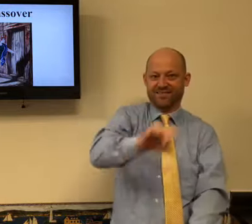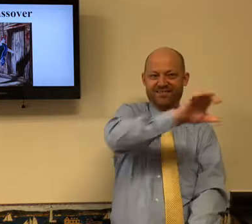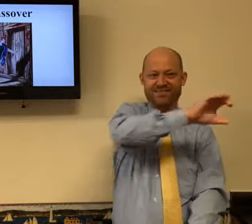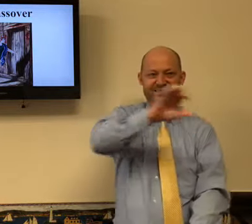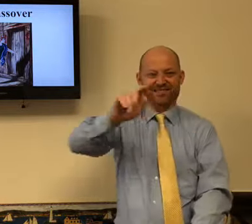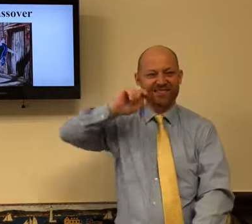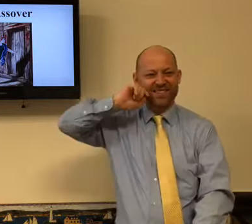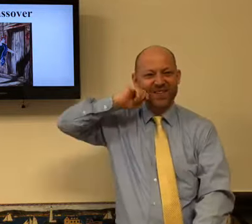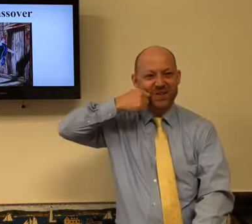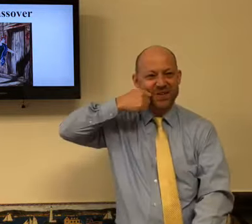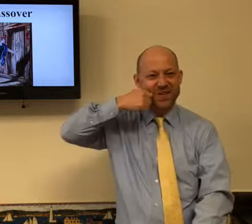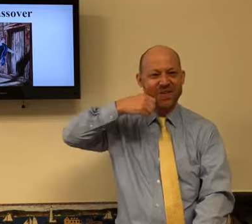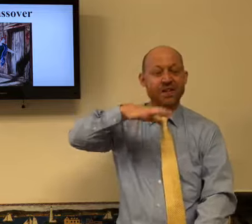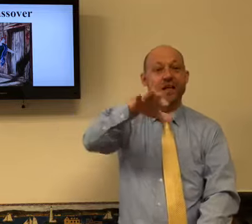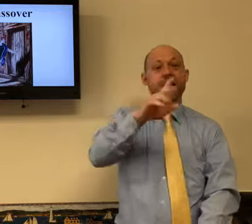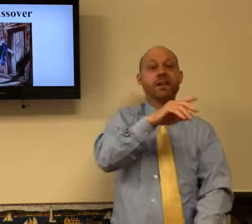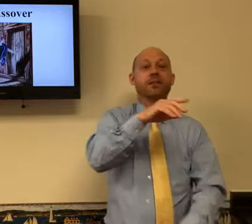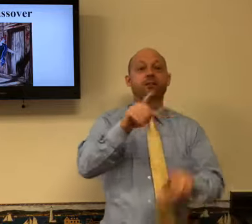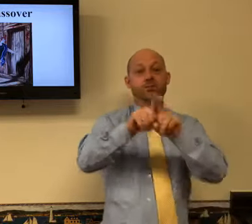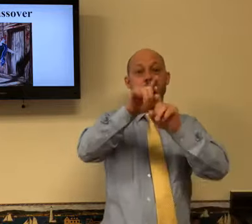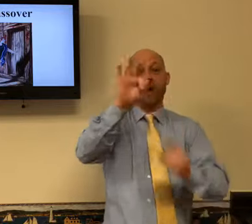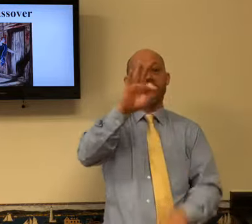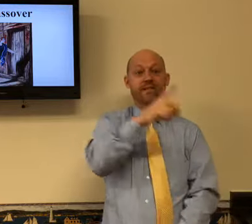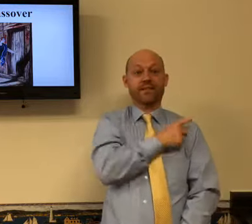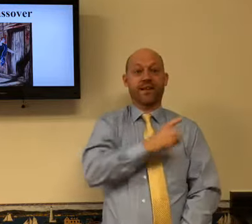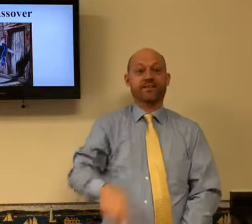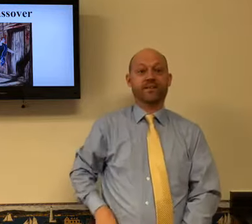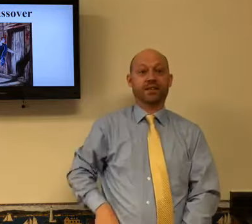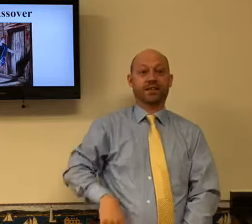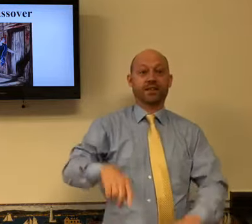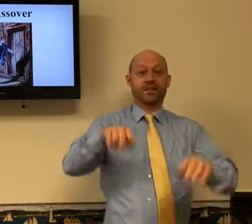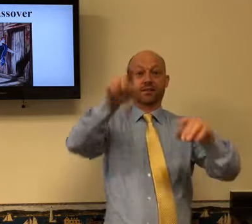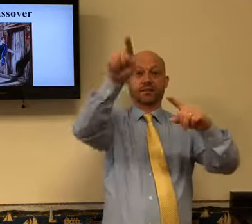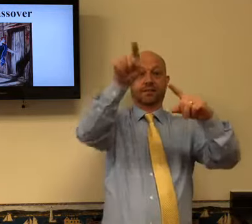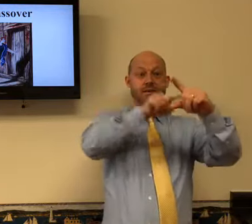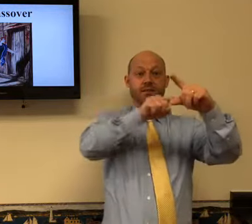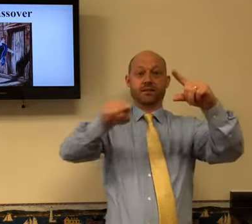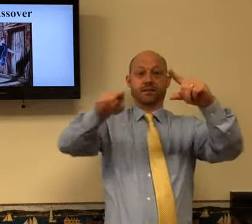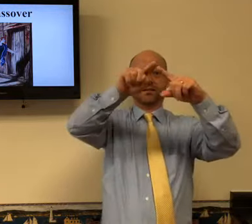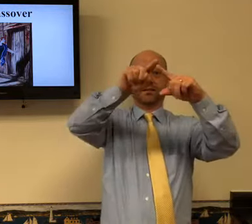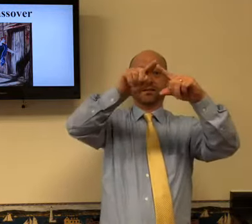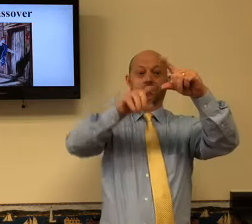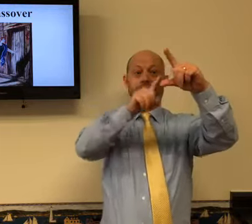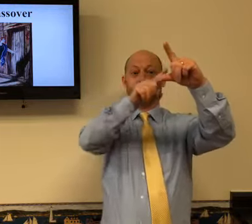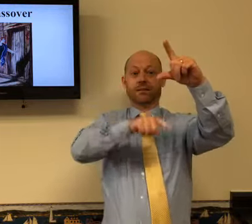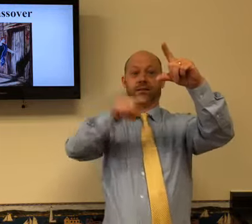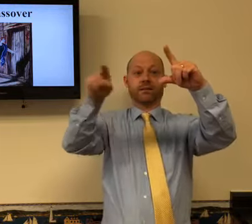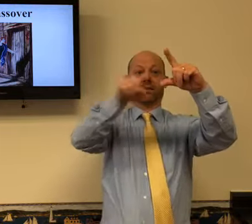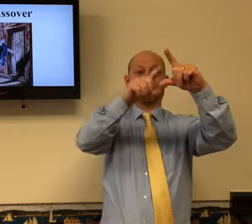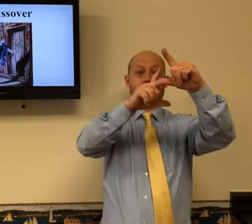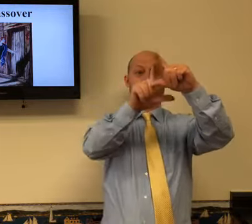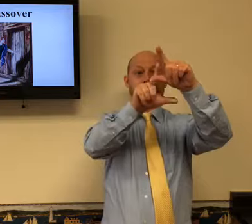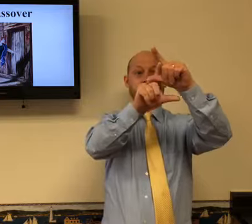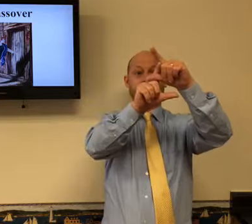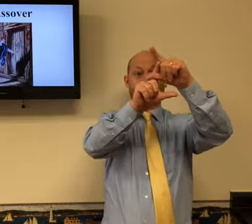kind of a picture of Jesus. The top post, that's where the crown of thorns were and the sides where Jesus' hands were on the cross. This is kind of a sign of a cross.